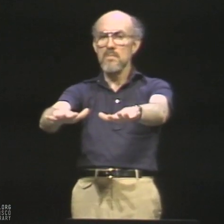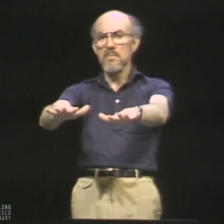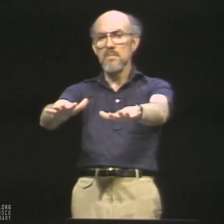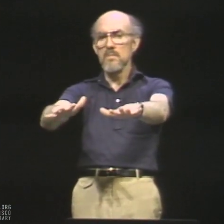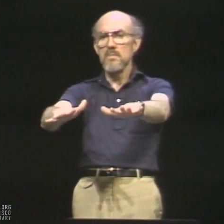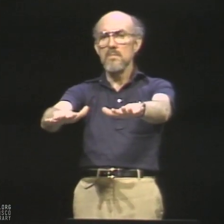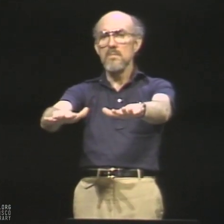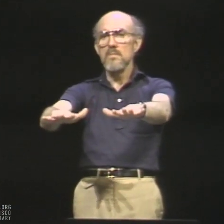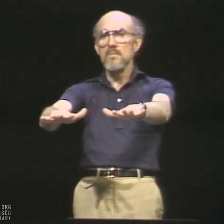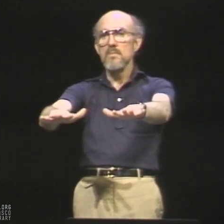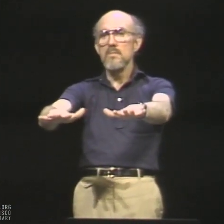Silence again.